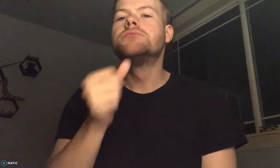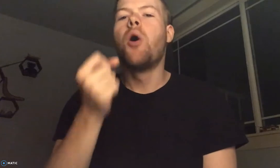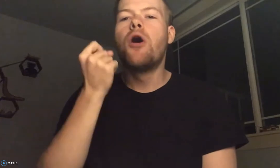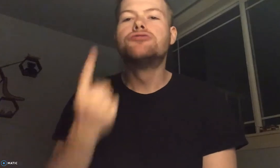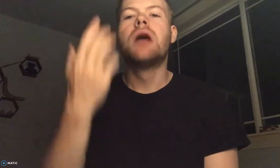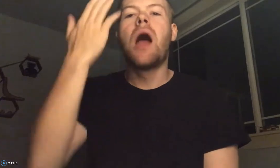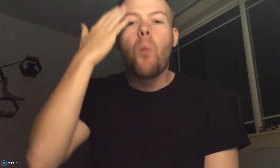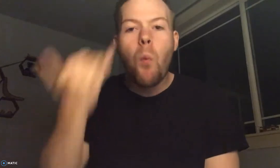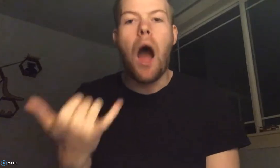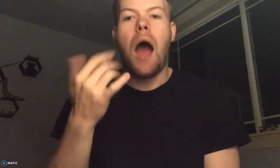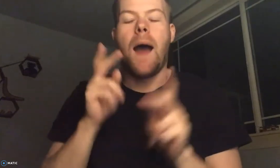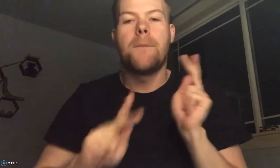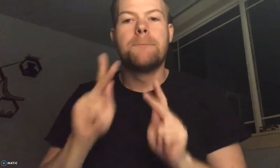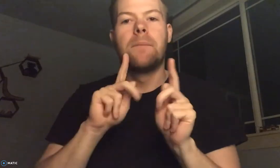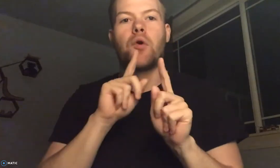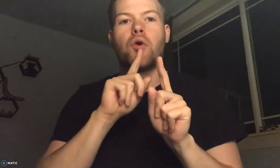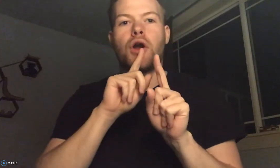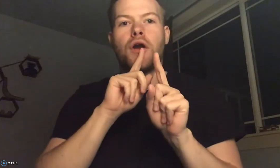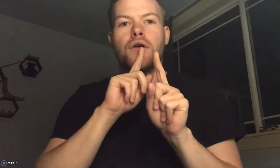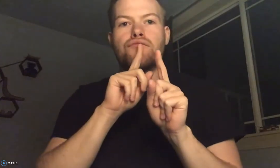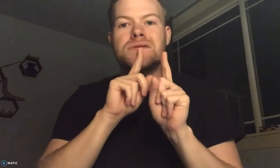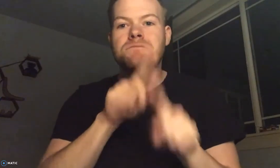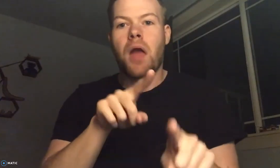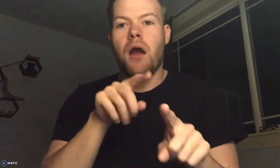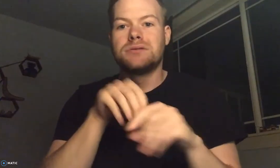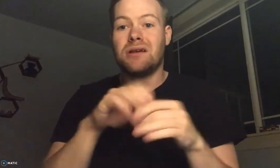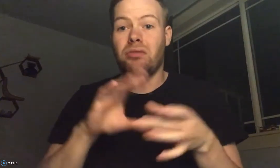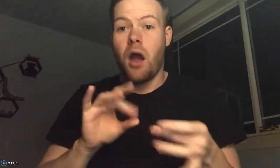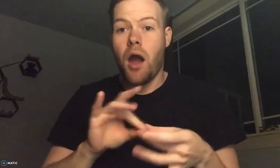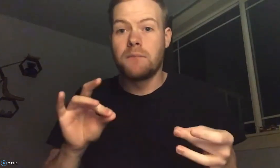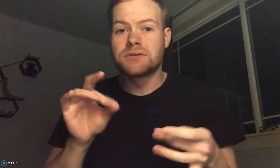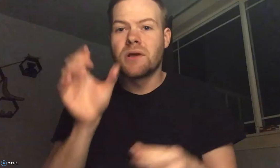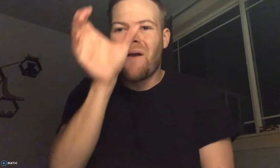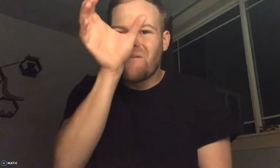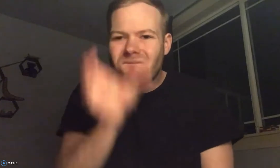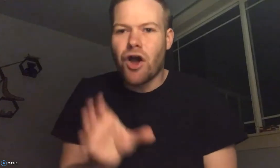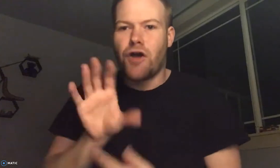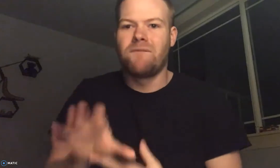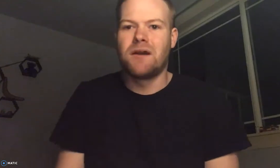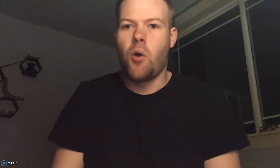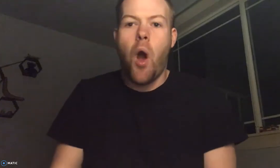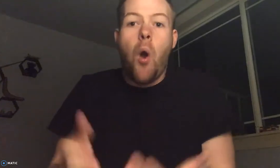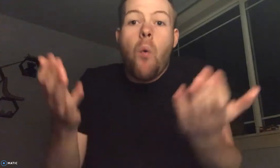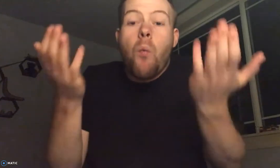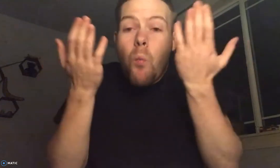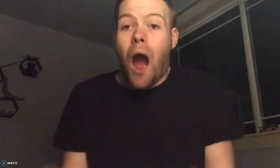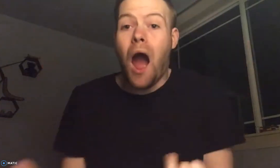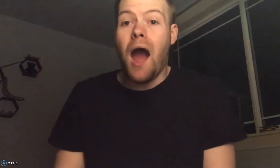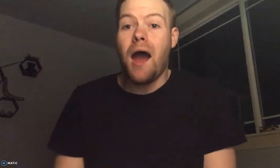But it's really, really frustrating. When people put in the comments, post